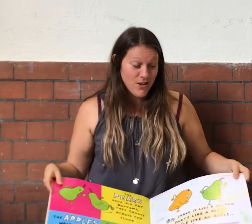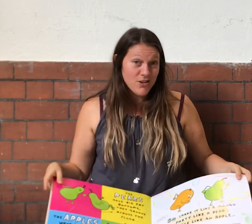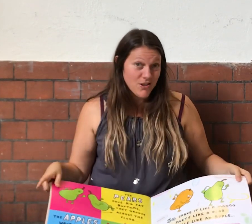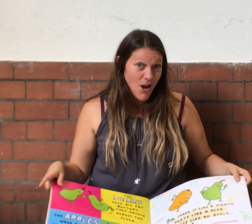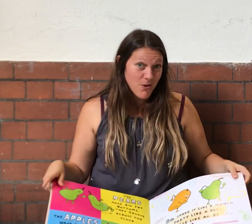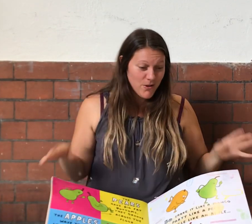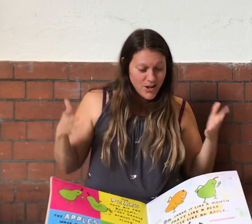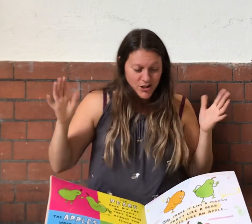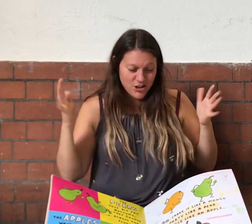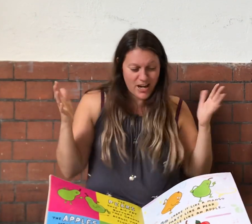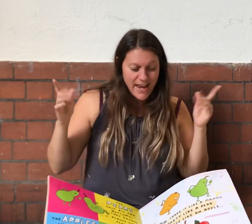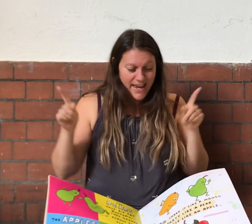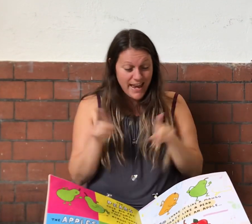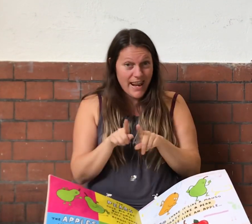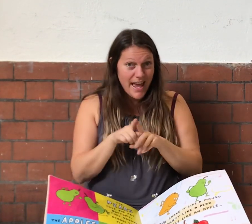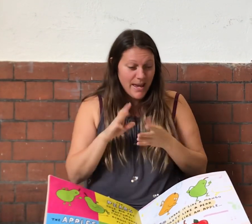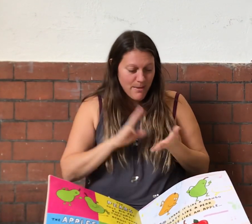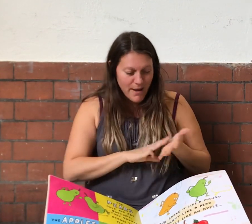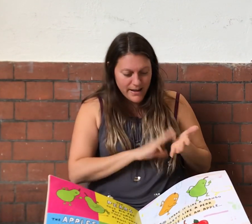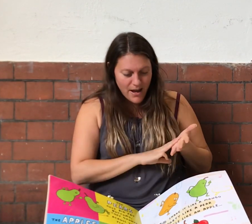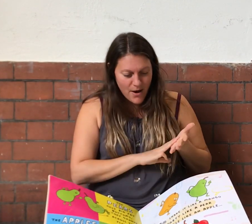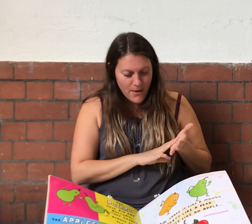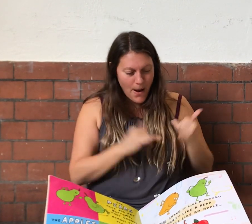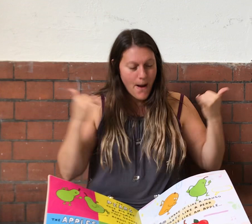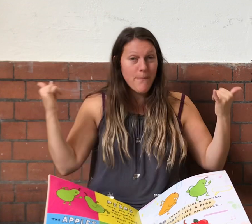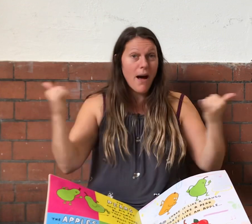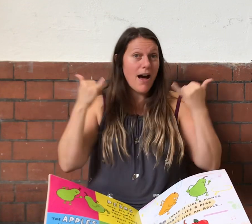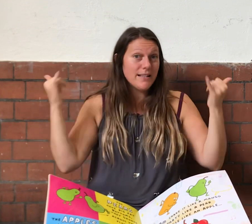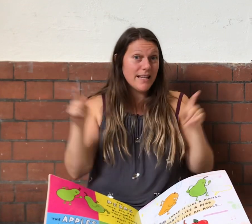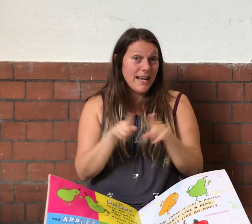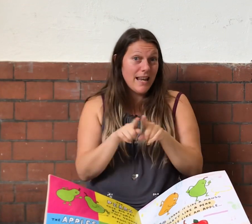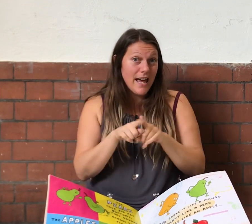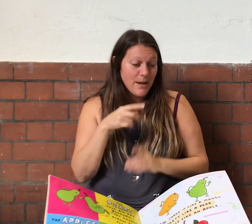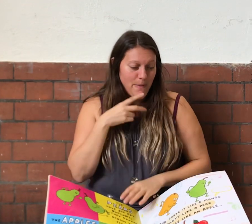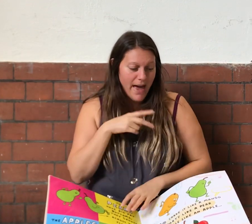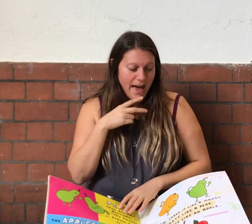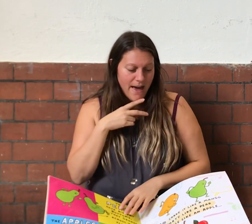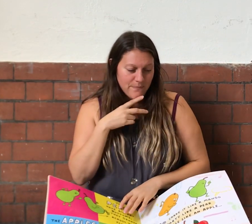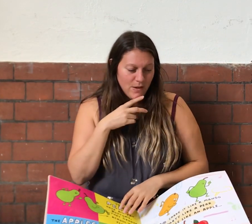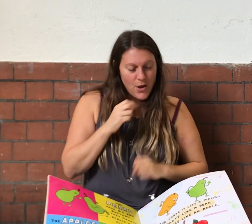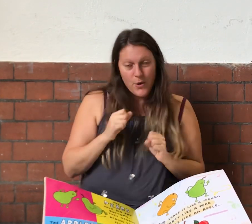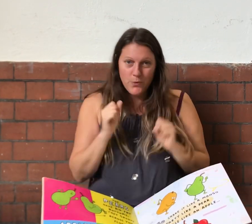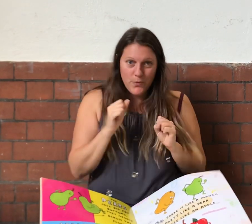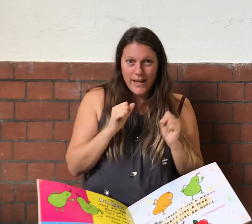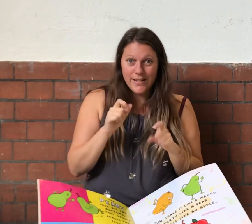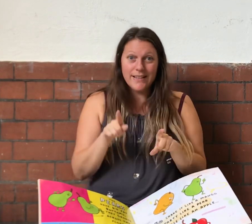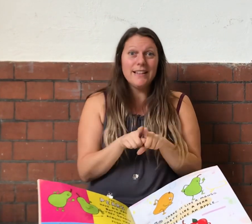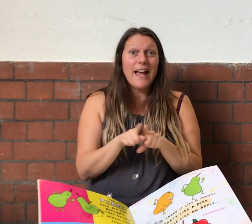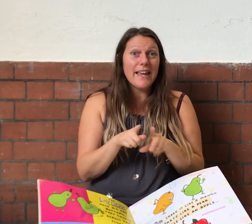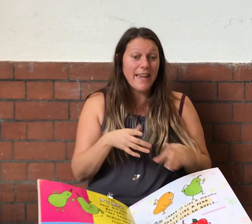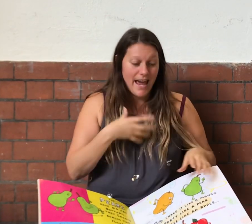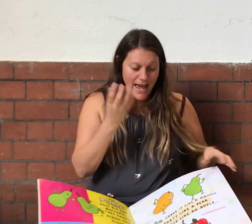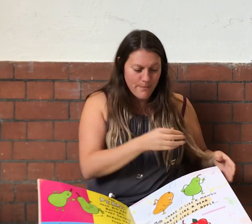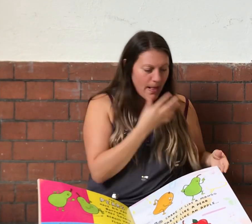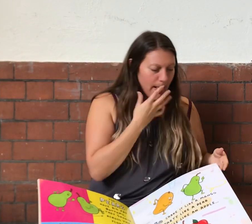So, shake it like a mango, party like a pear, wiggle like an apple,